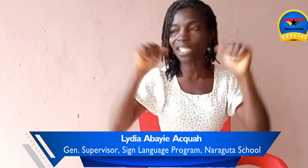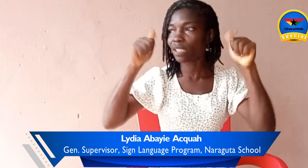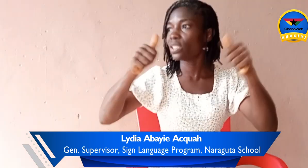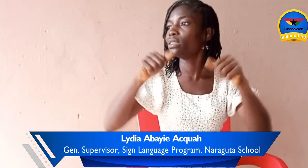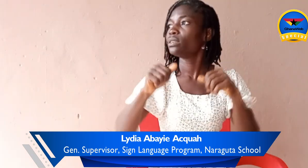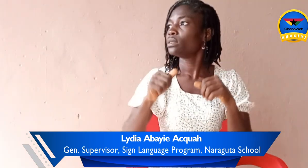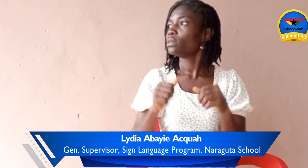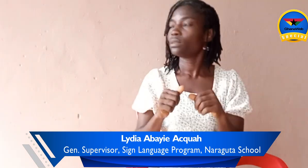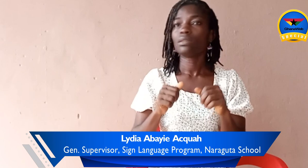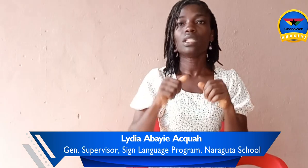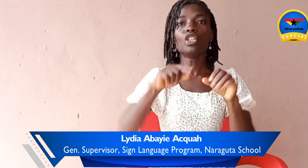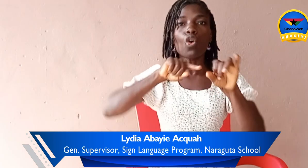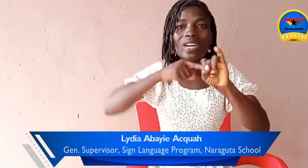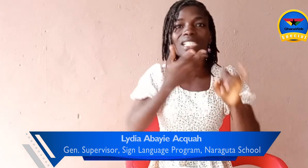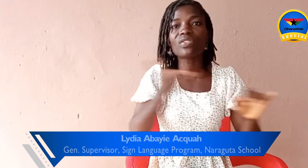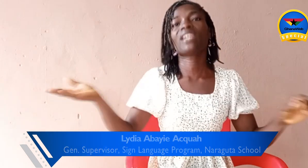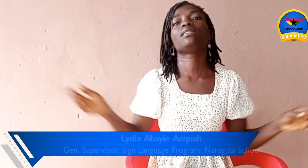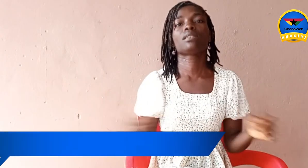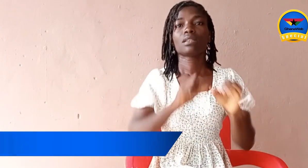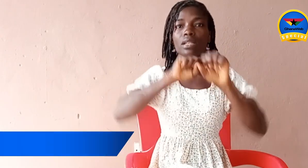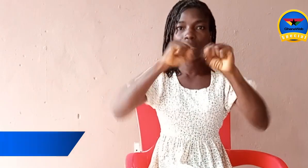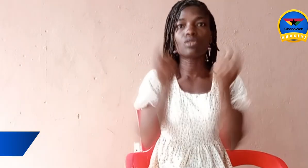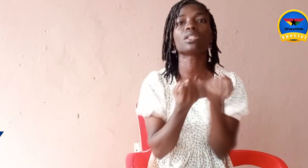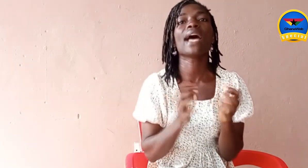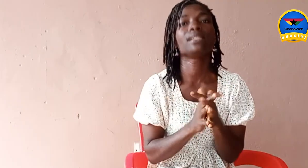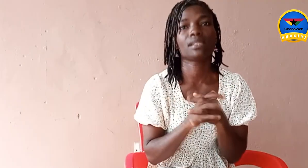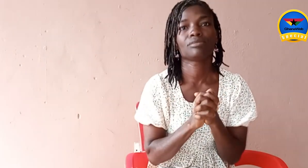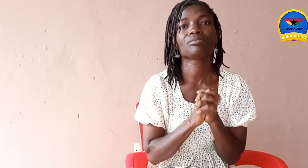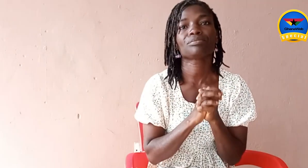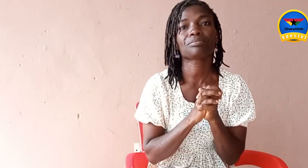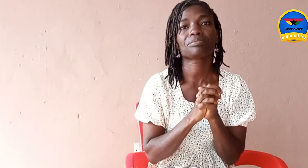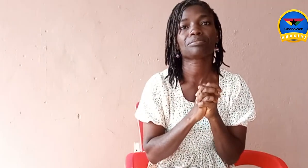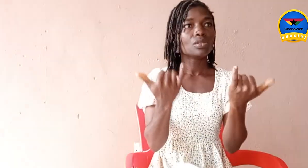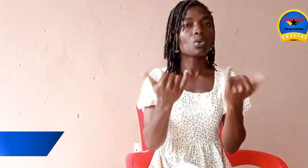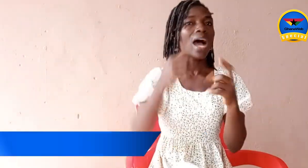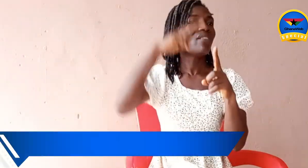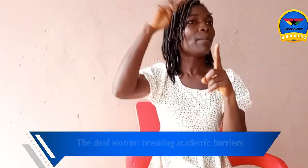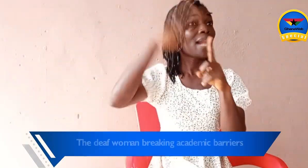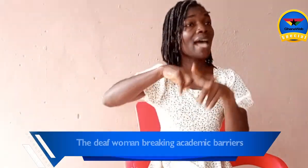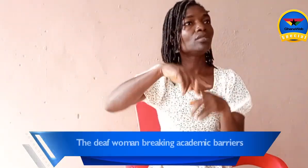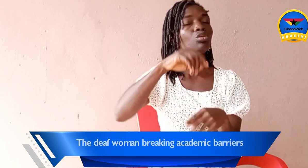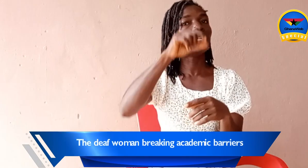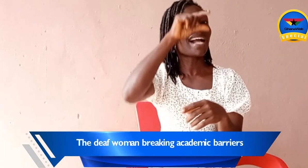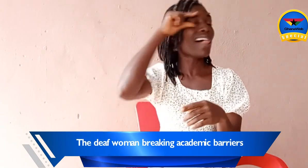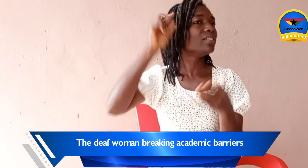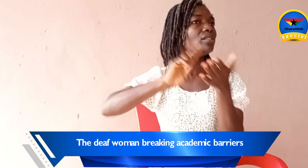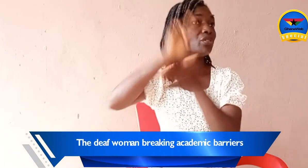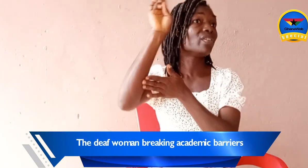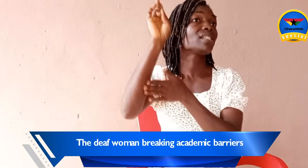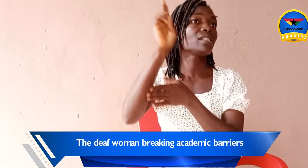innovative things in the society. And so, I've applied to the Gallaudet University,